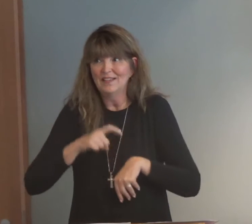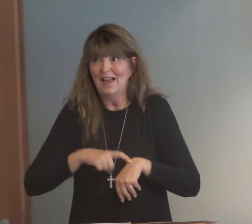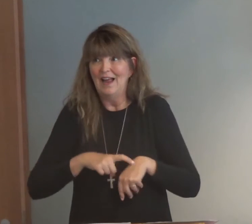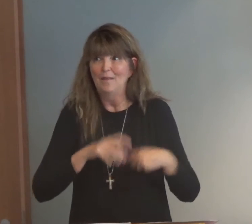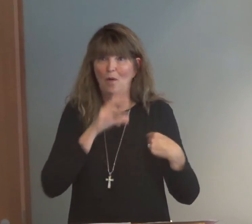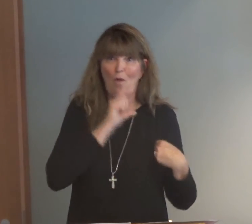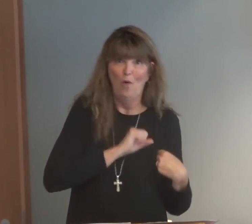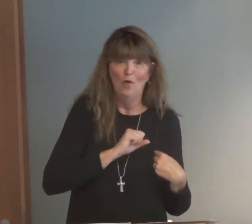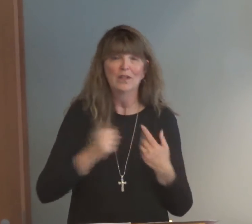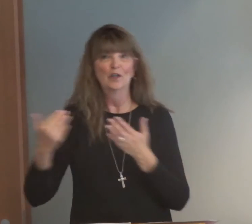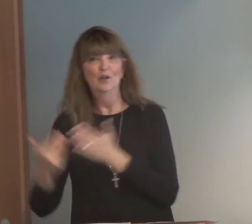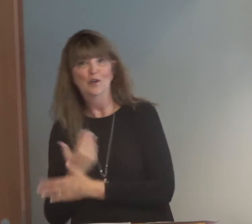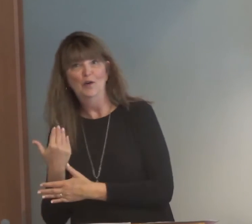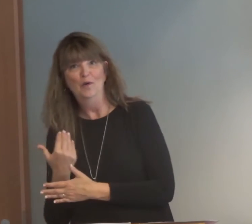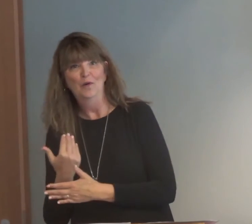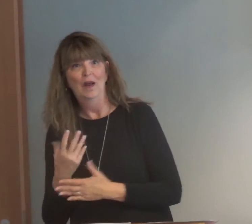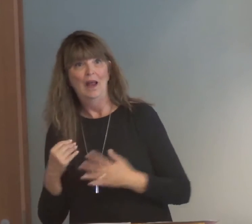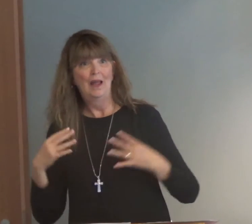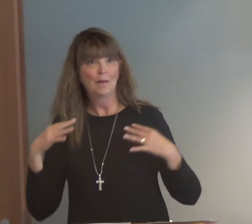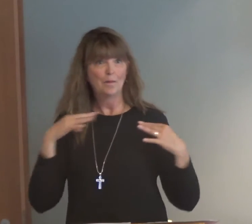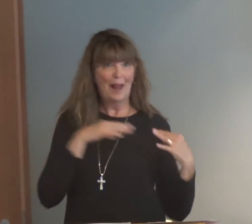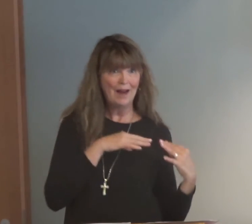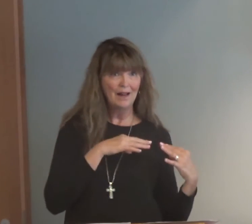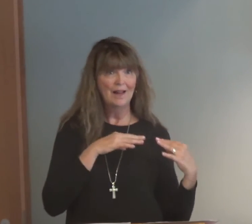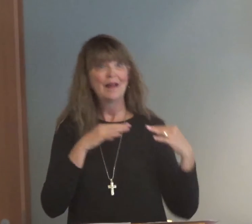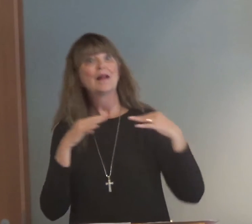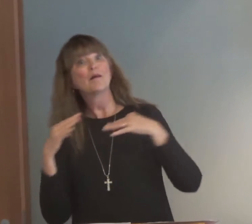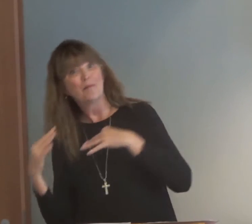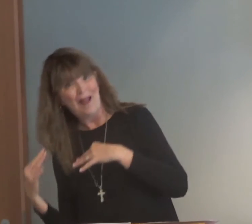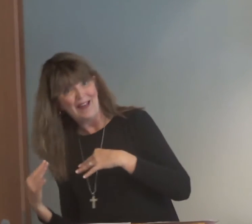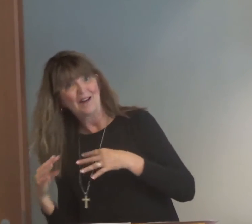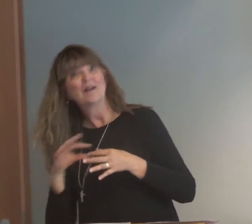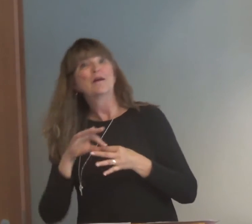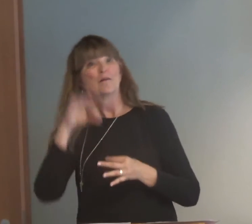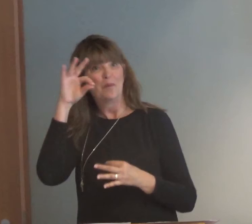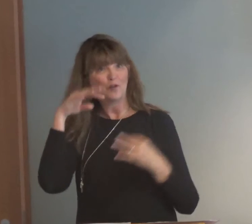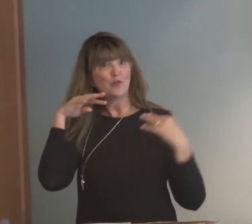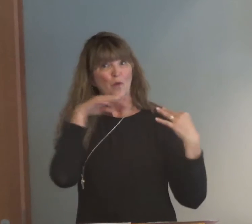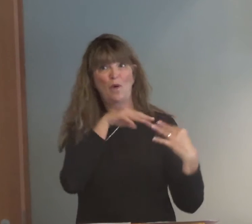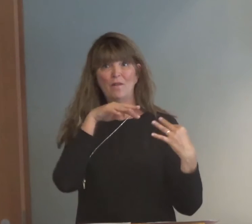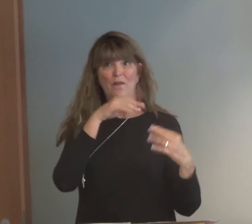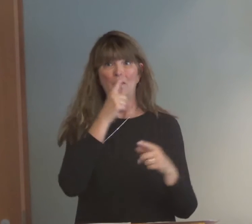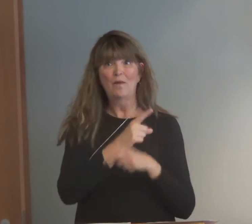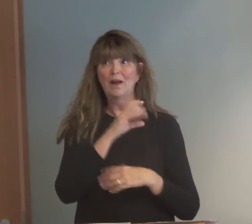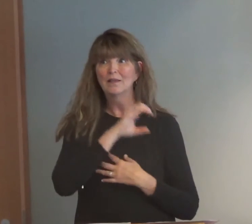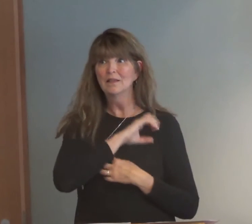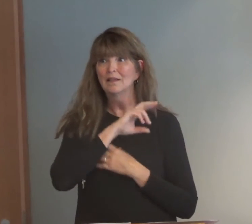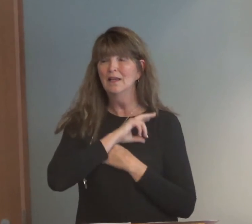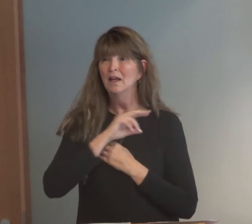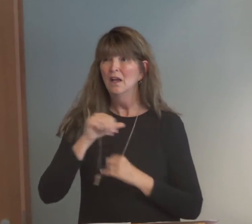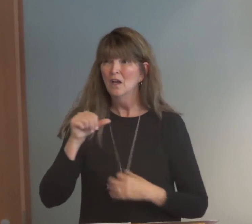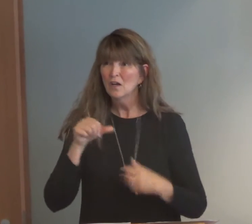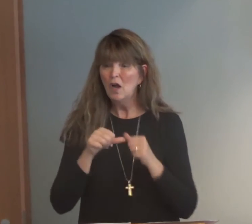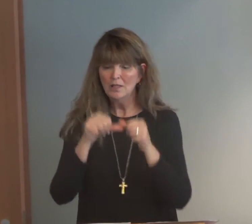all the time. The old and the new are in constant battle, in spiritual warfare.